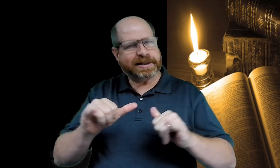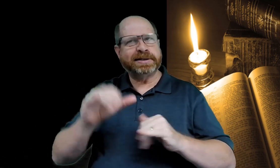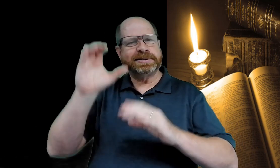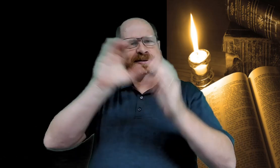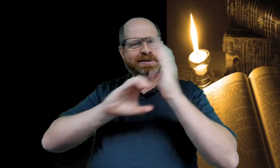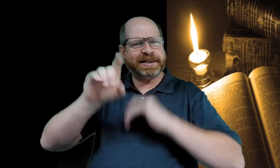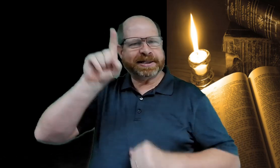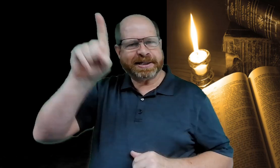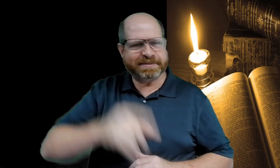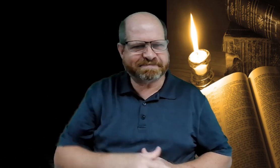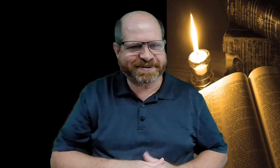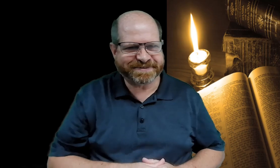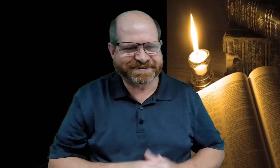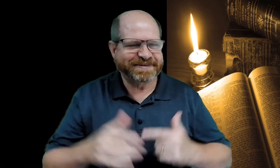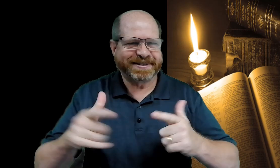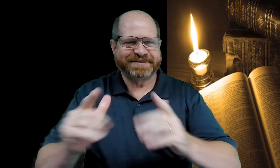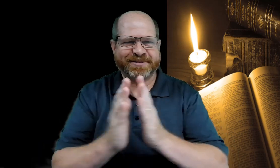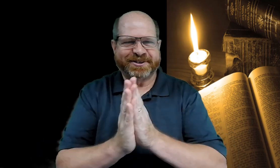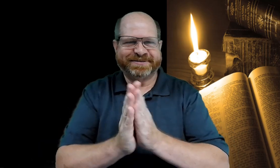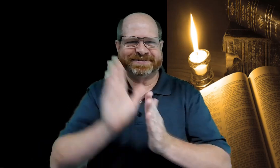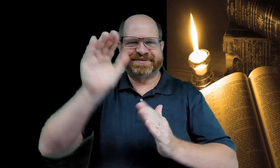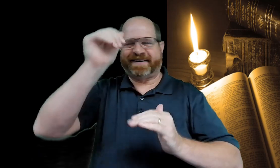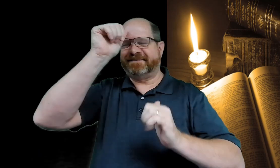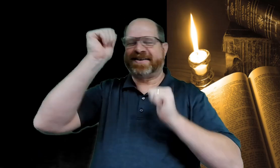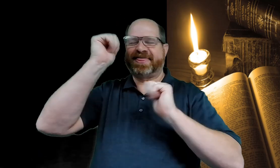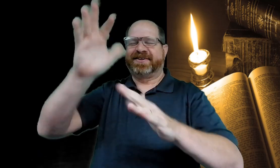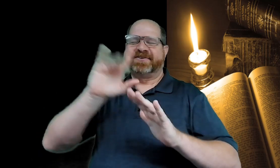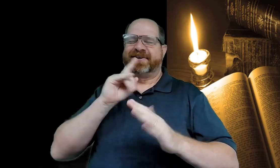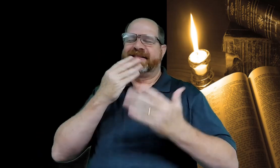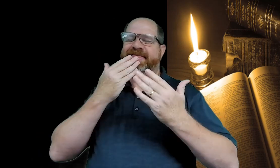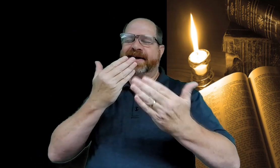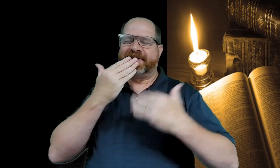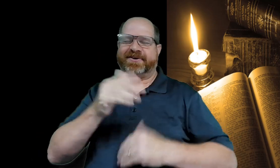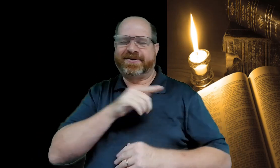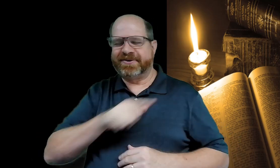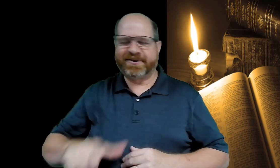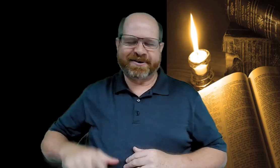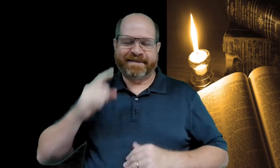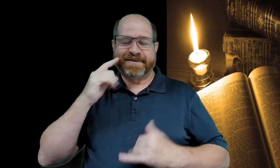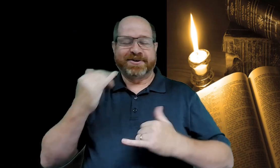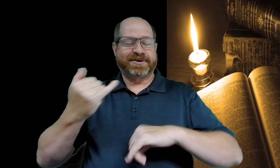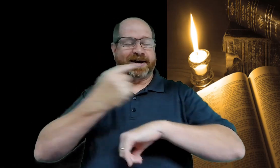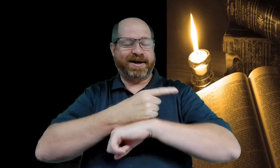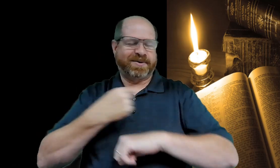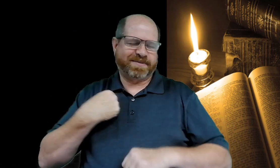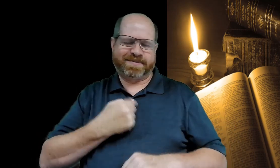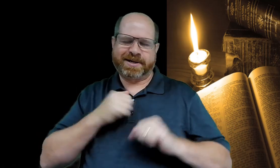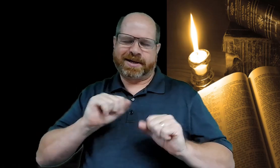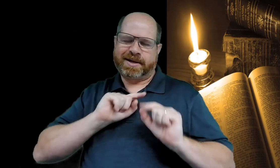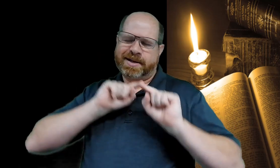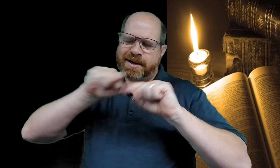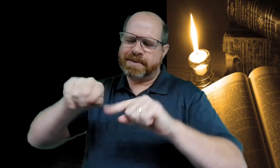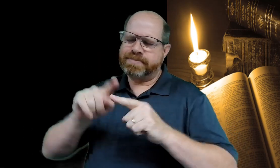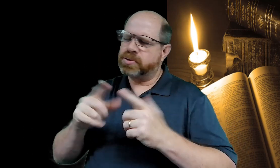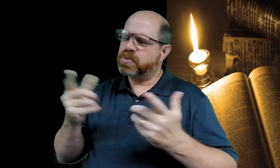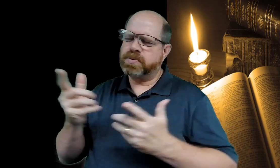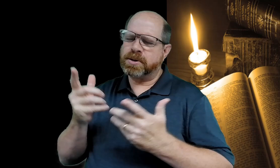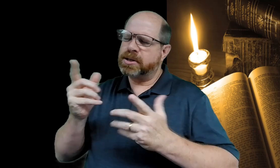still seek god okay let's pray heavenly father we thank you lord for today that we can come to